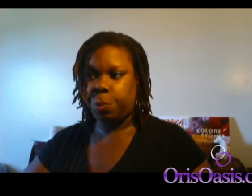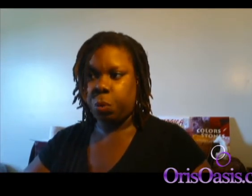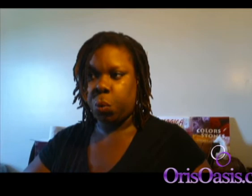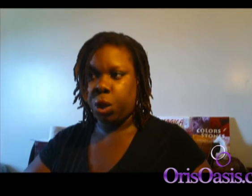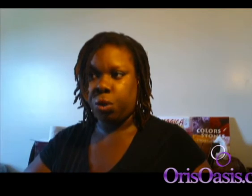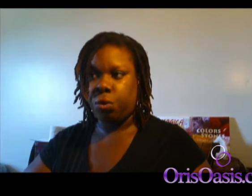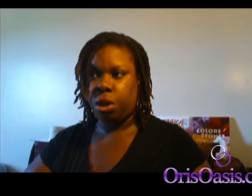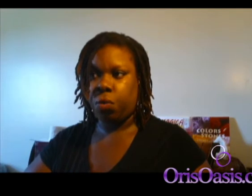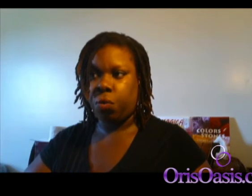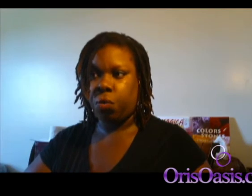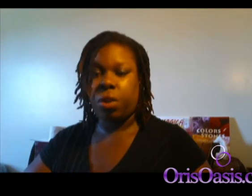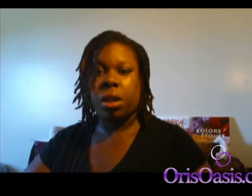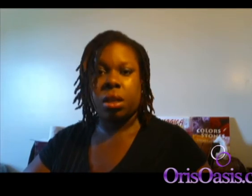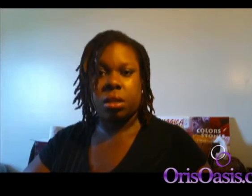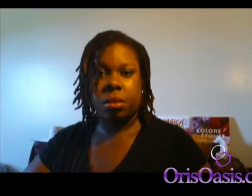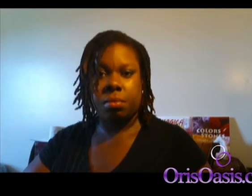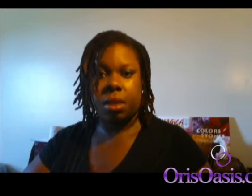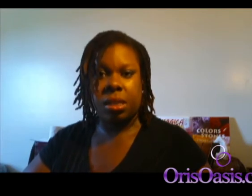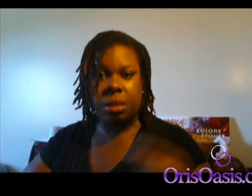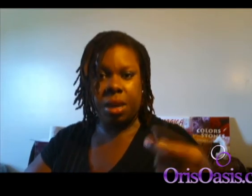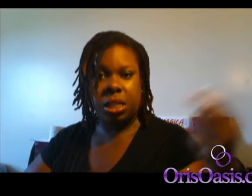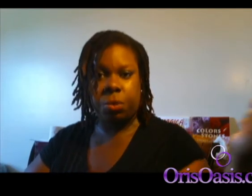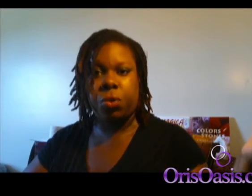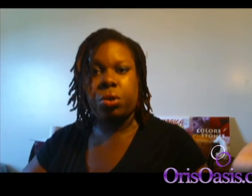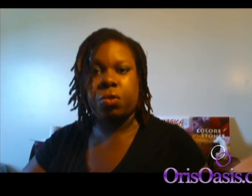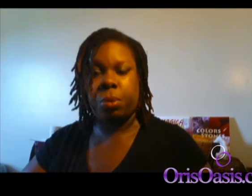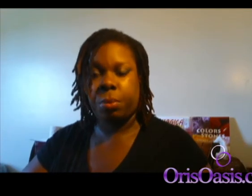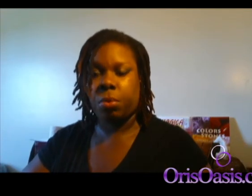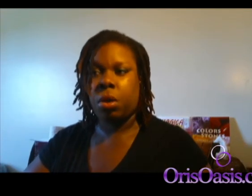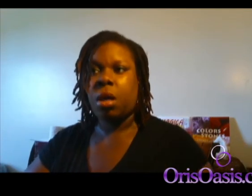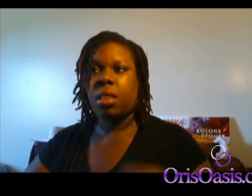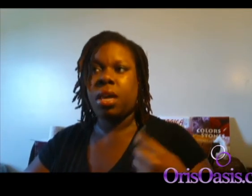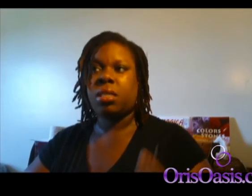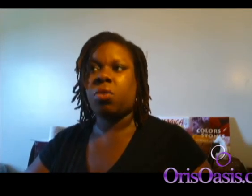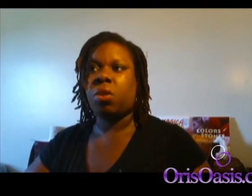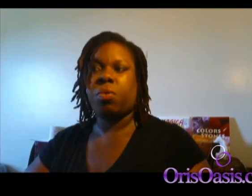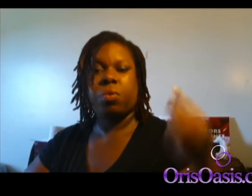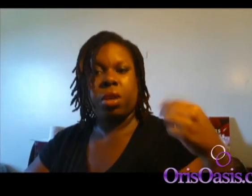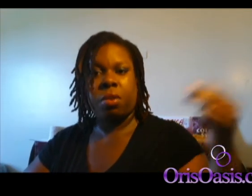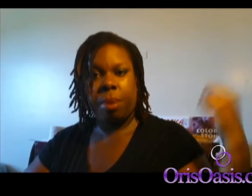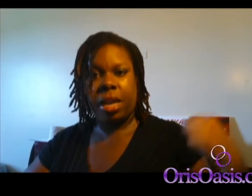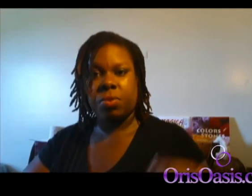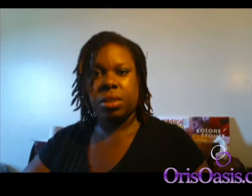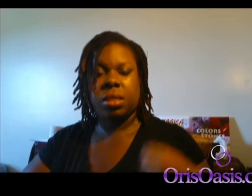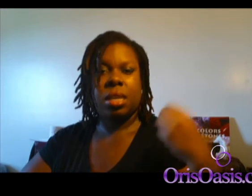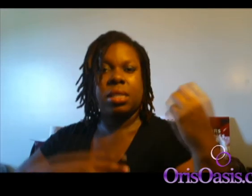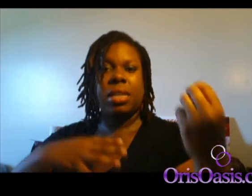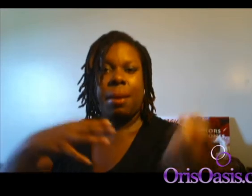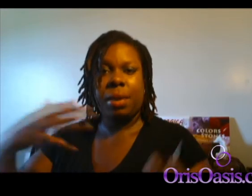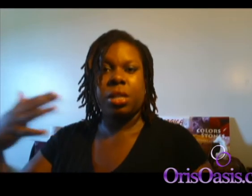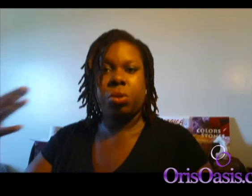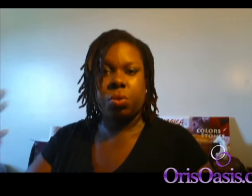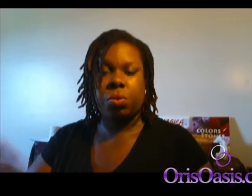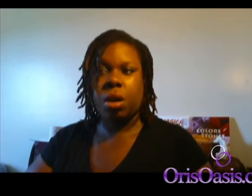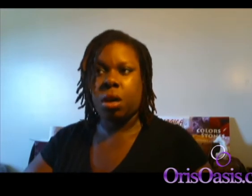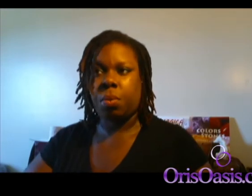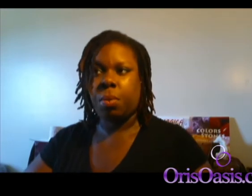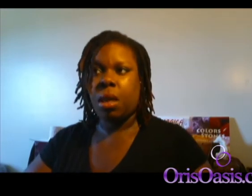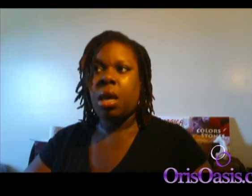when you give readings, and see possible futures for people. That's, or, giving past reasons. That's tapping into, um, it